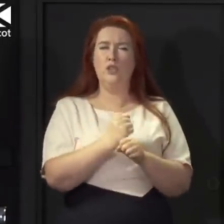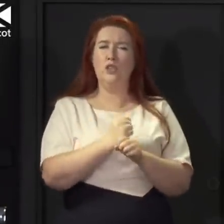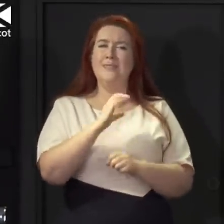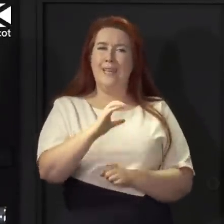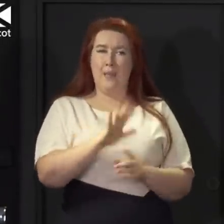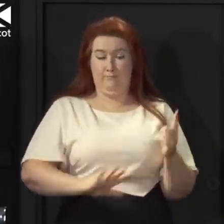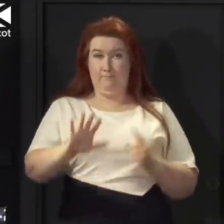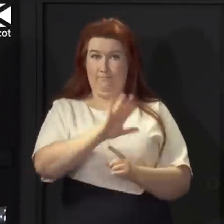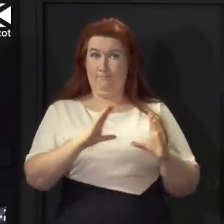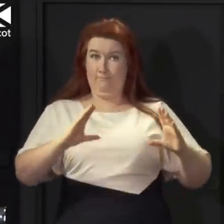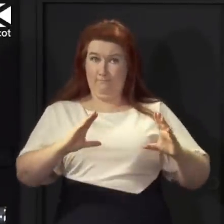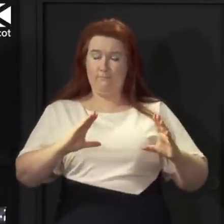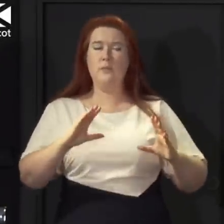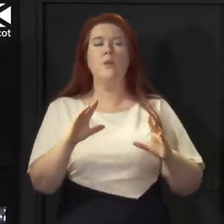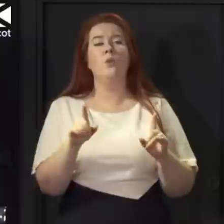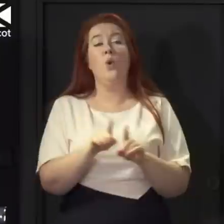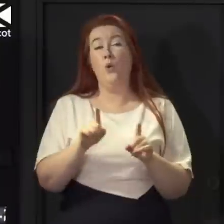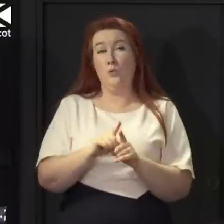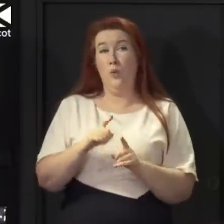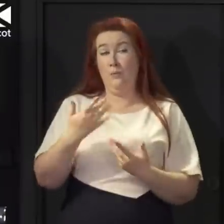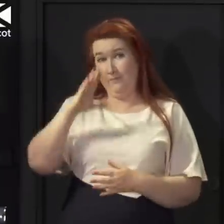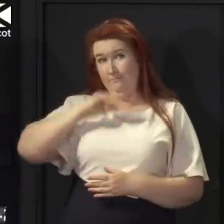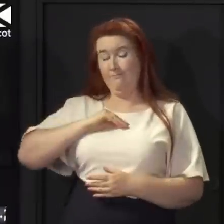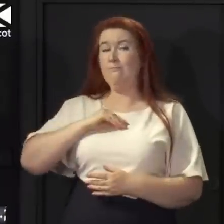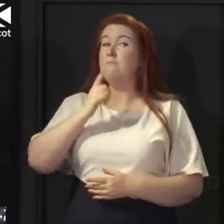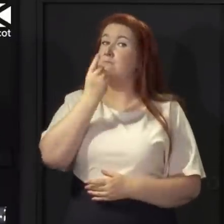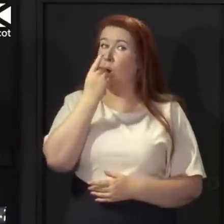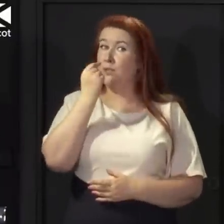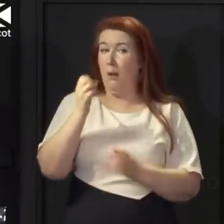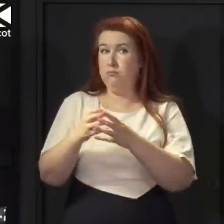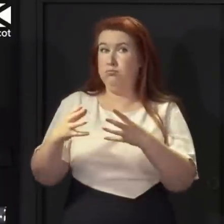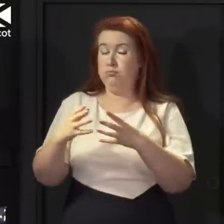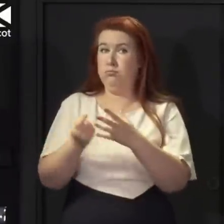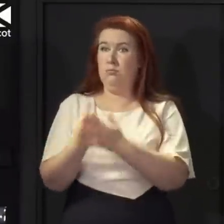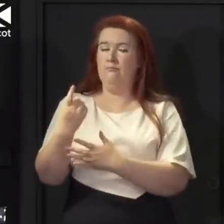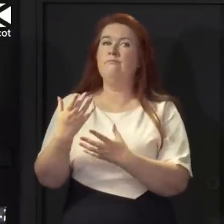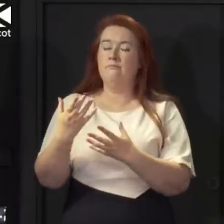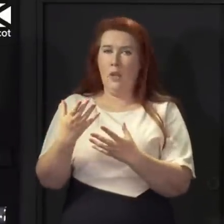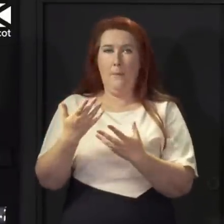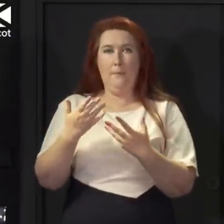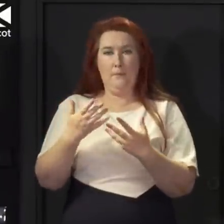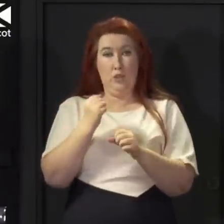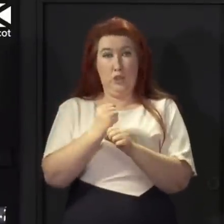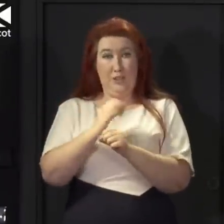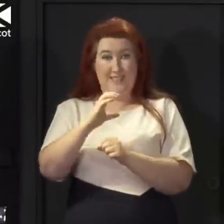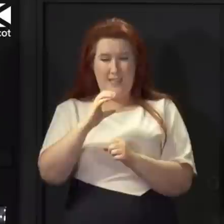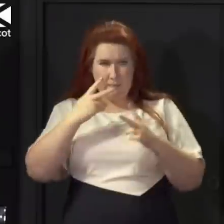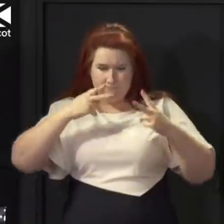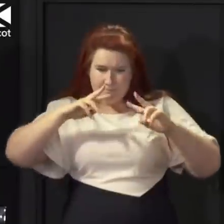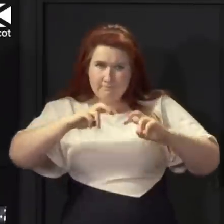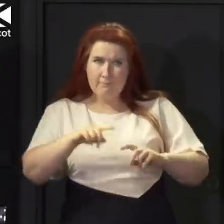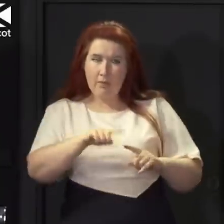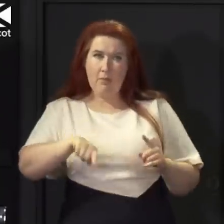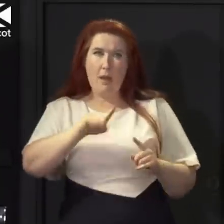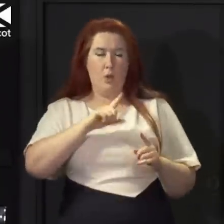and I've also been advised that a possible cluster of cases is currently under investigation by Greater Glasgow and Clyde. An